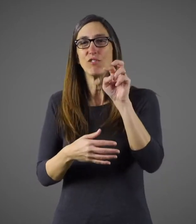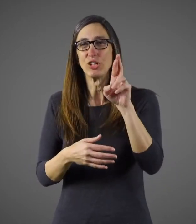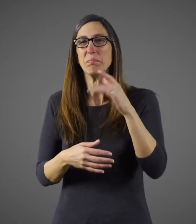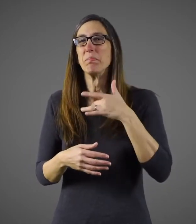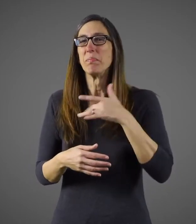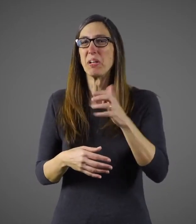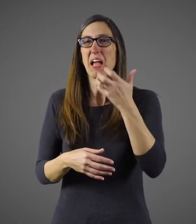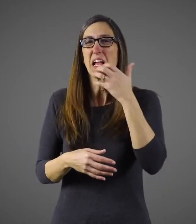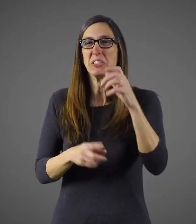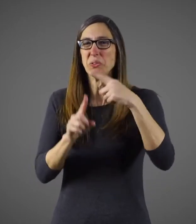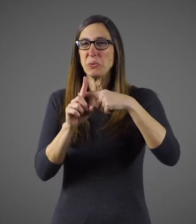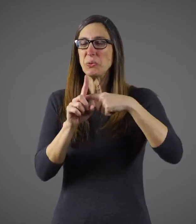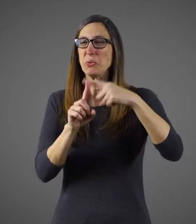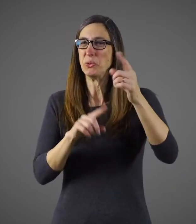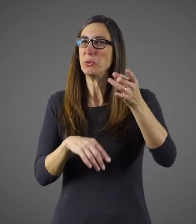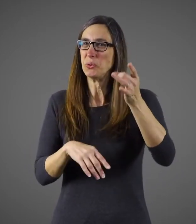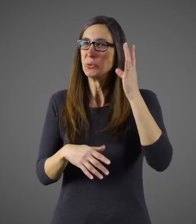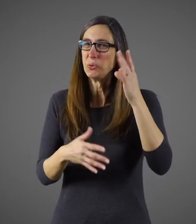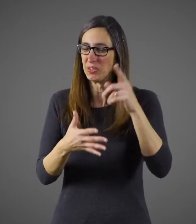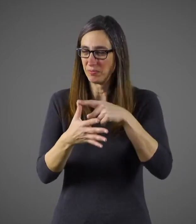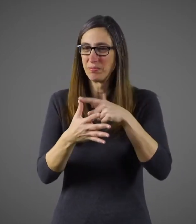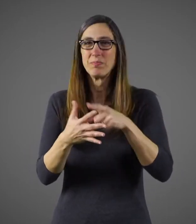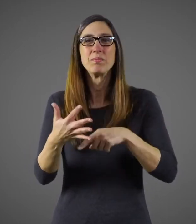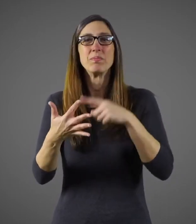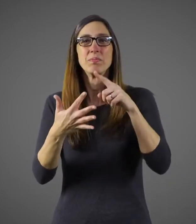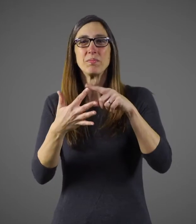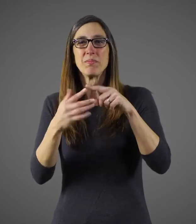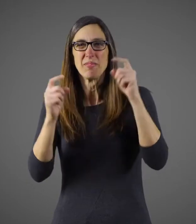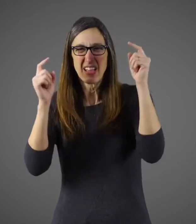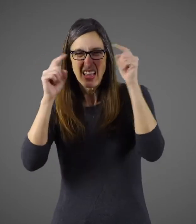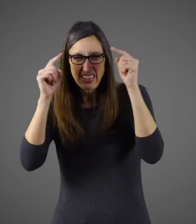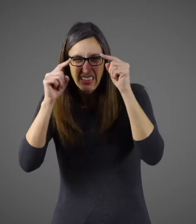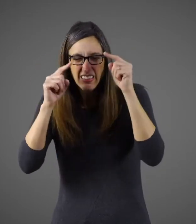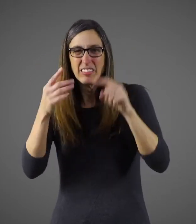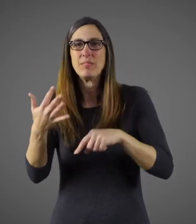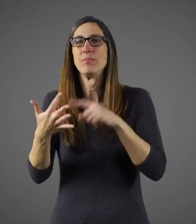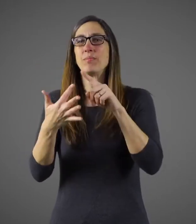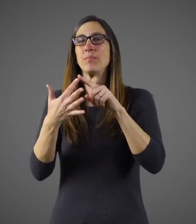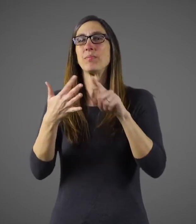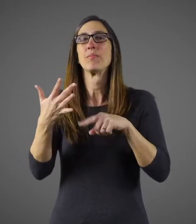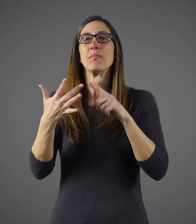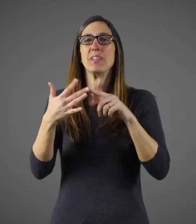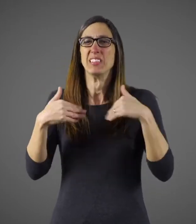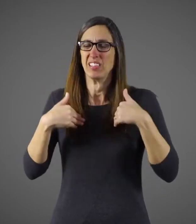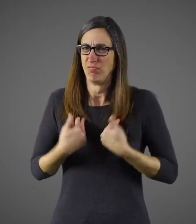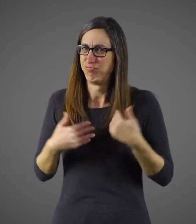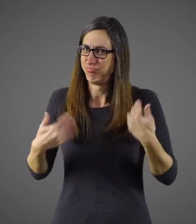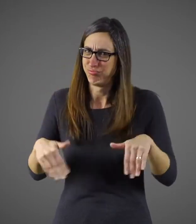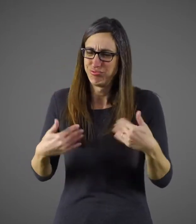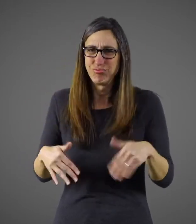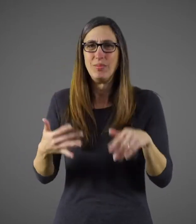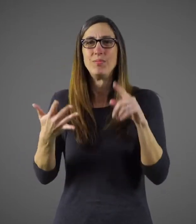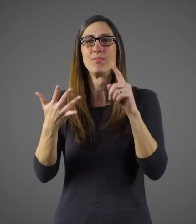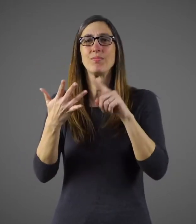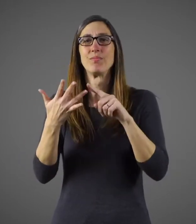headache, tiredness, fatigue, coughing,